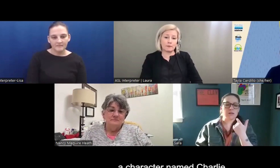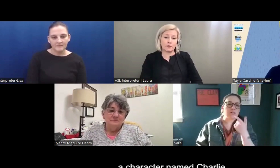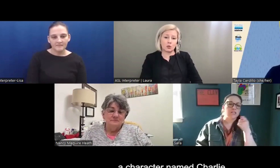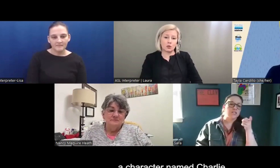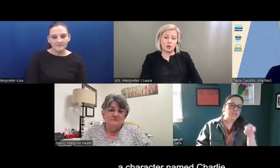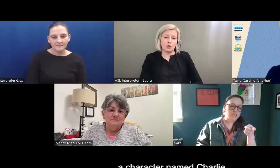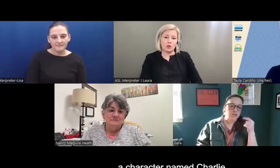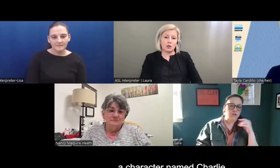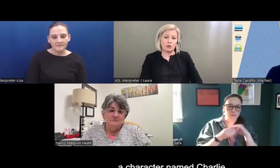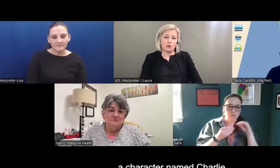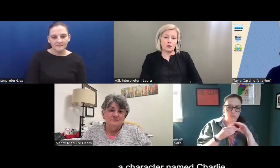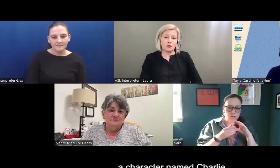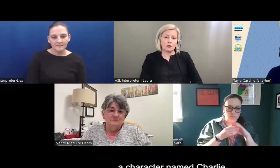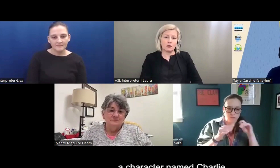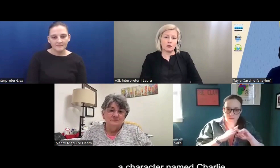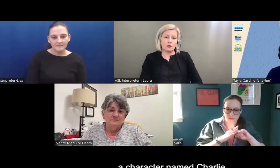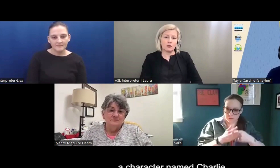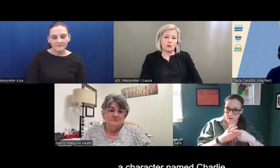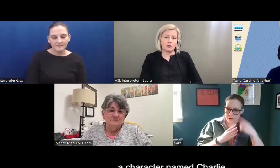um,